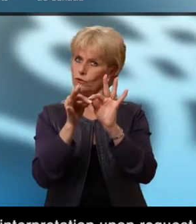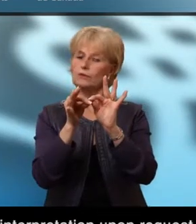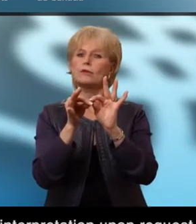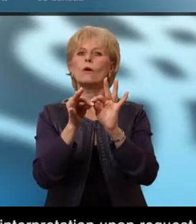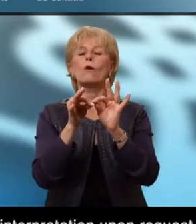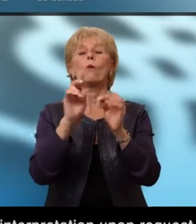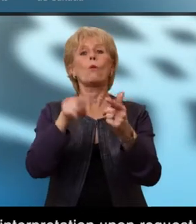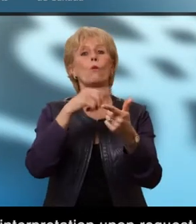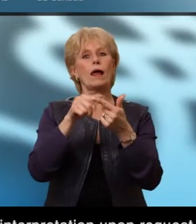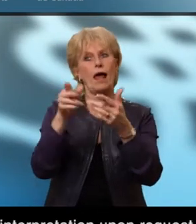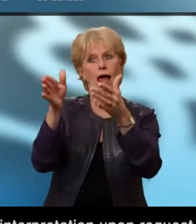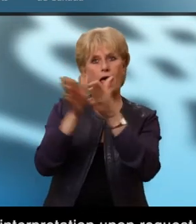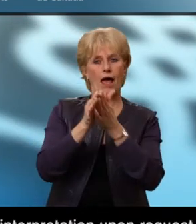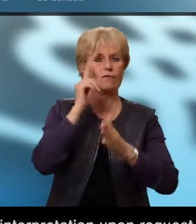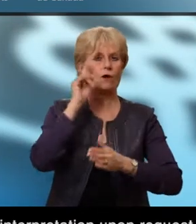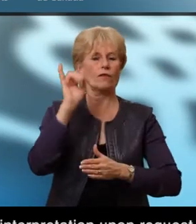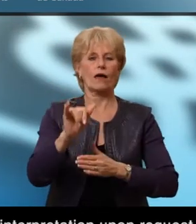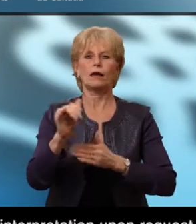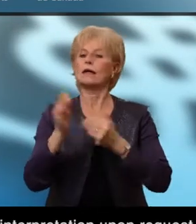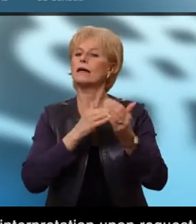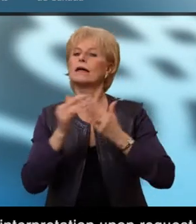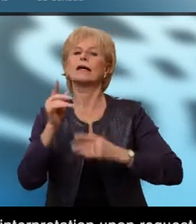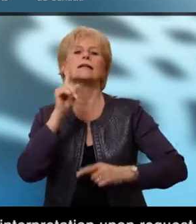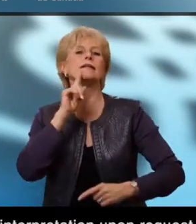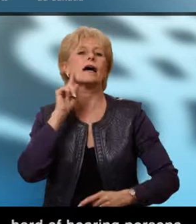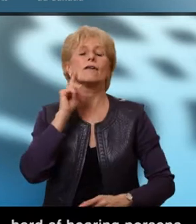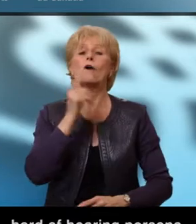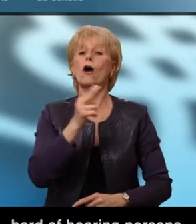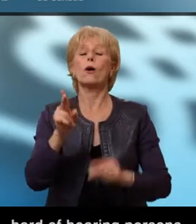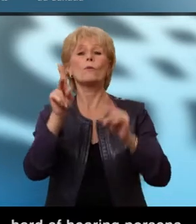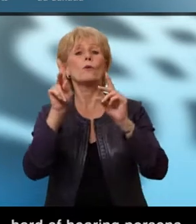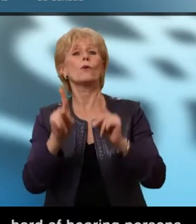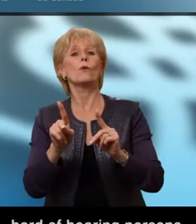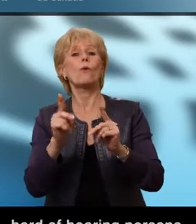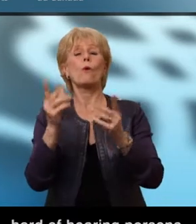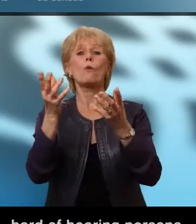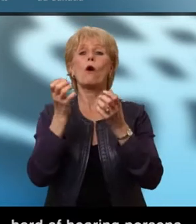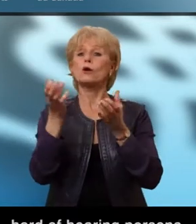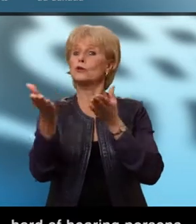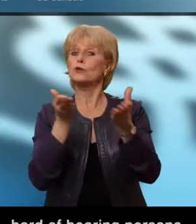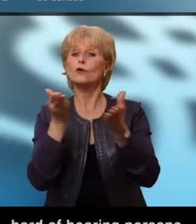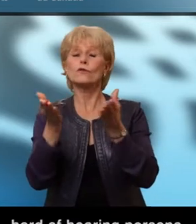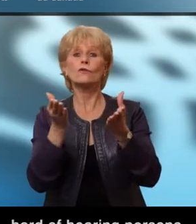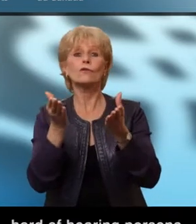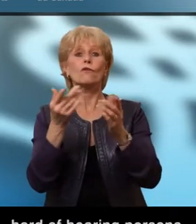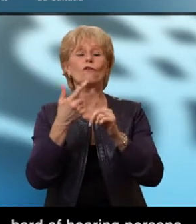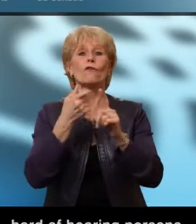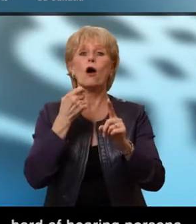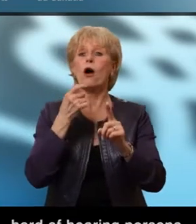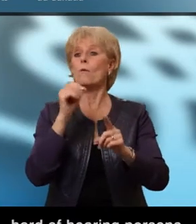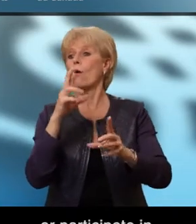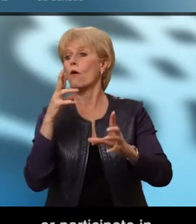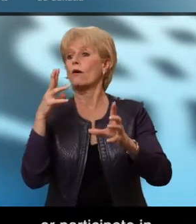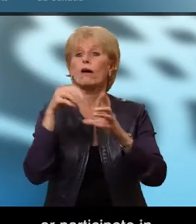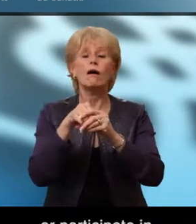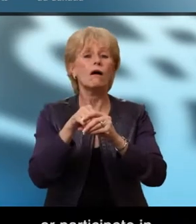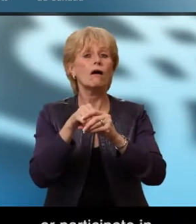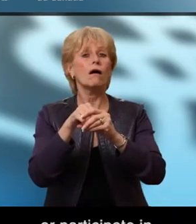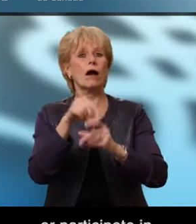request whenever Deaf or Hard of Hearing persons receive services from or participate in